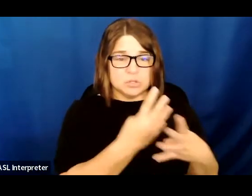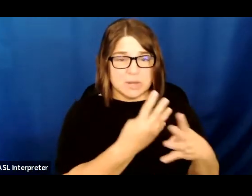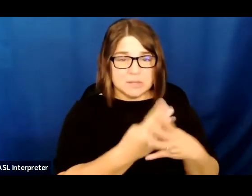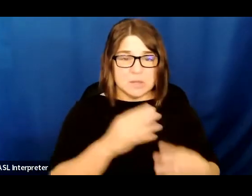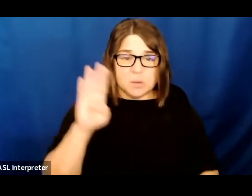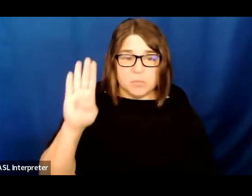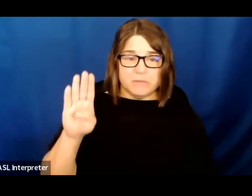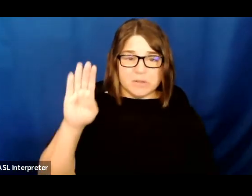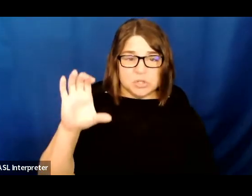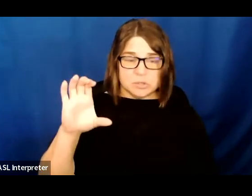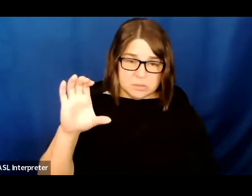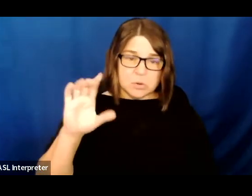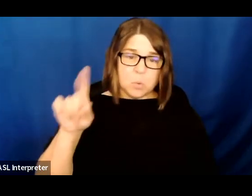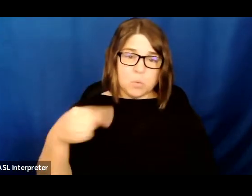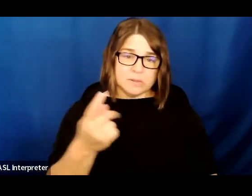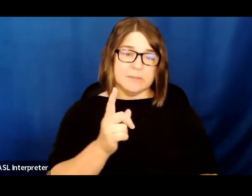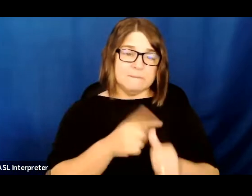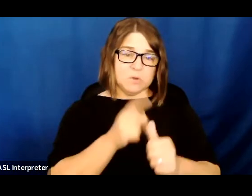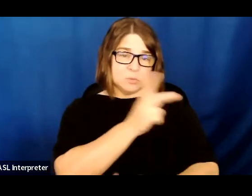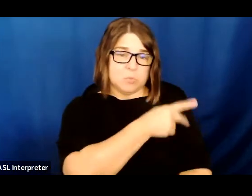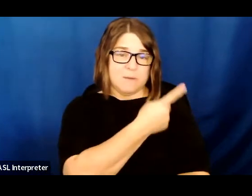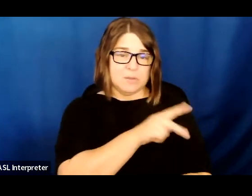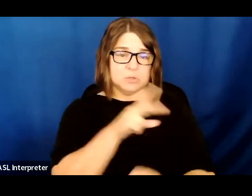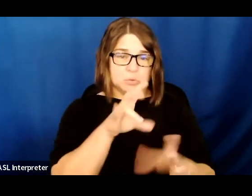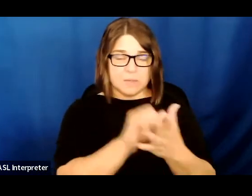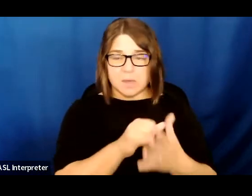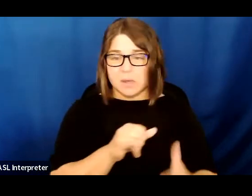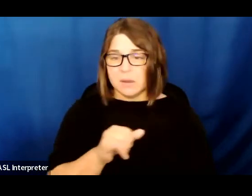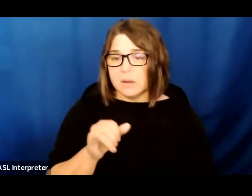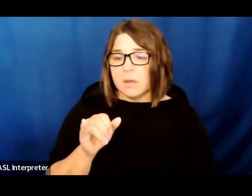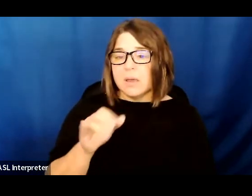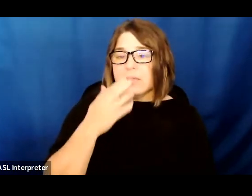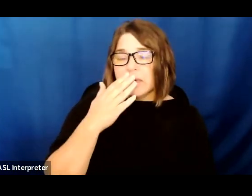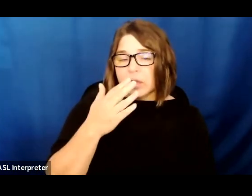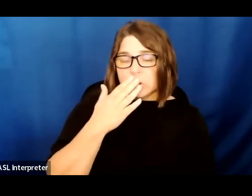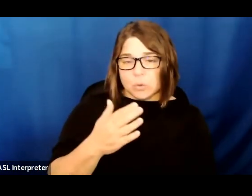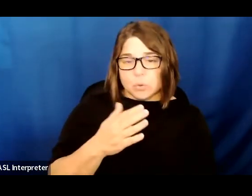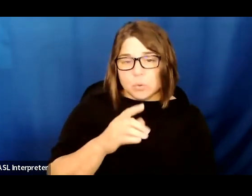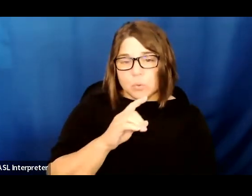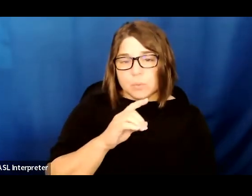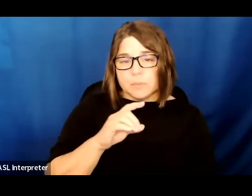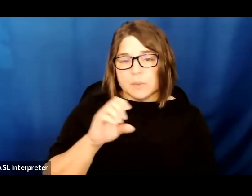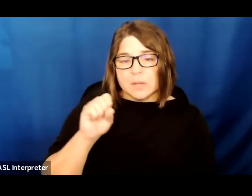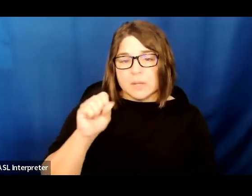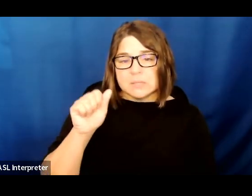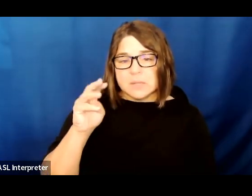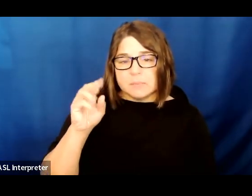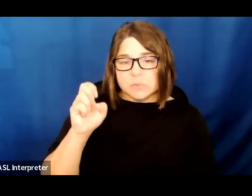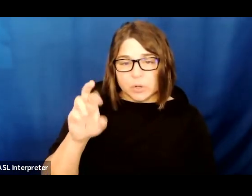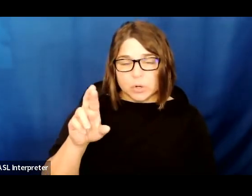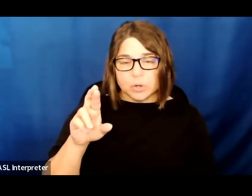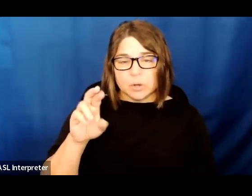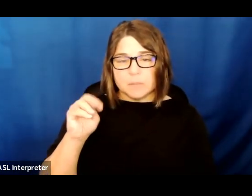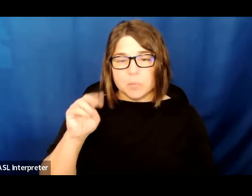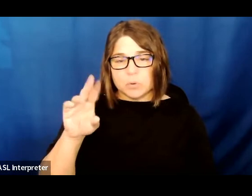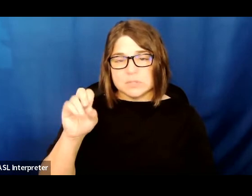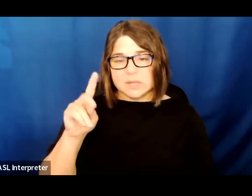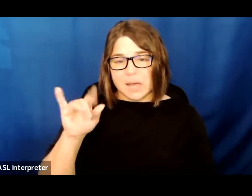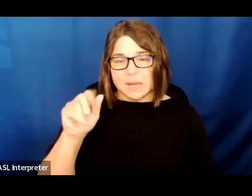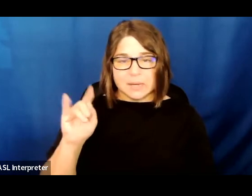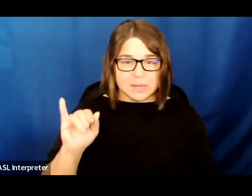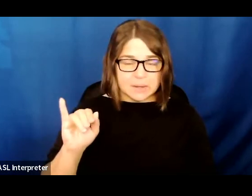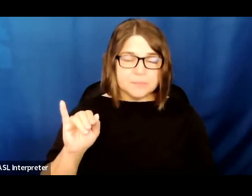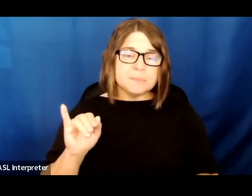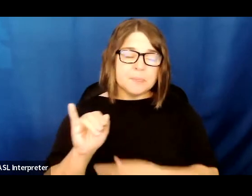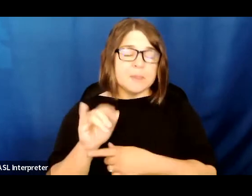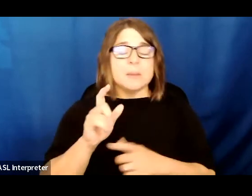province to do so? Thank you, Megan. So this is really a turning point in the campaign. You know, it's a huge deal that one